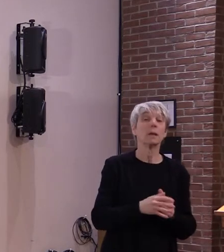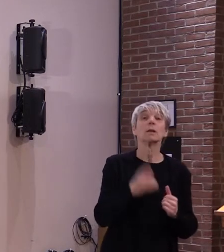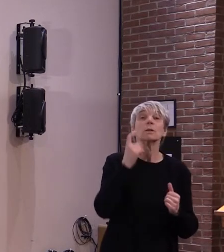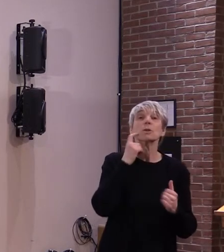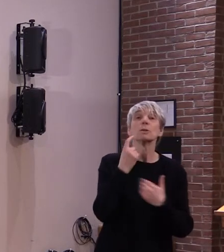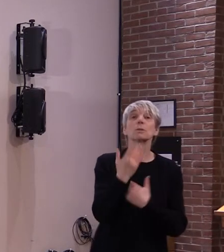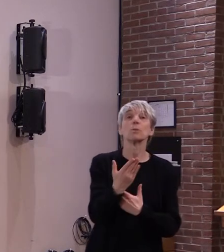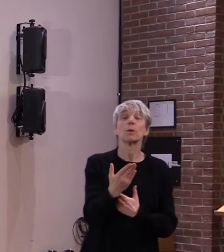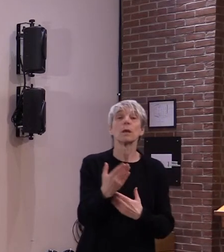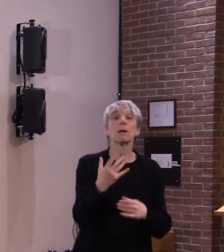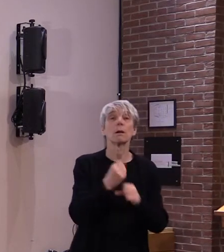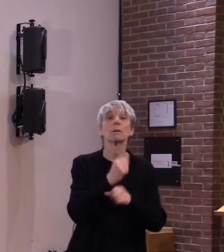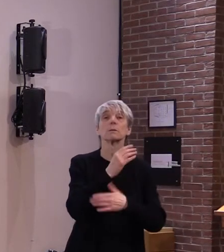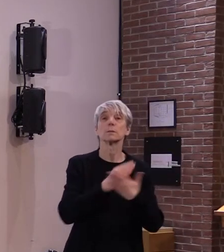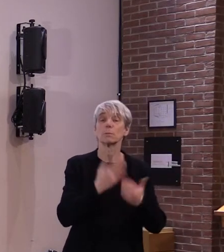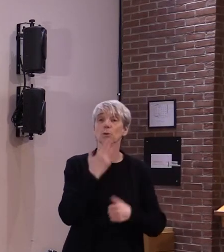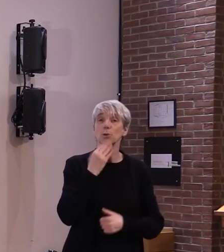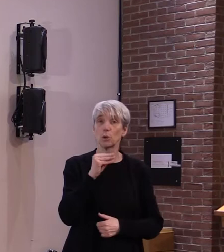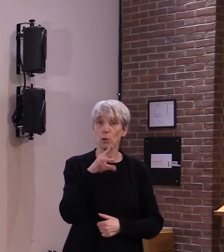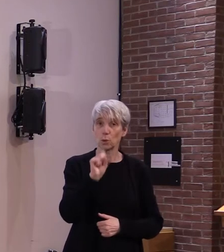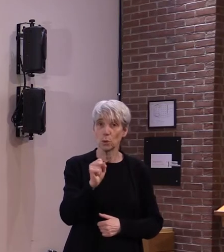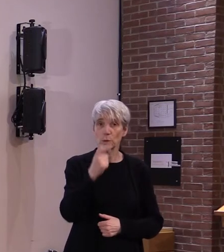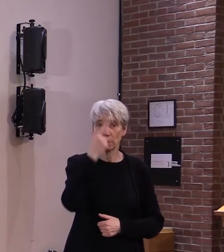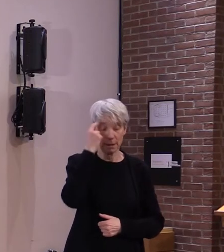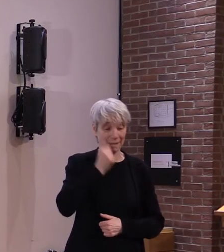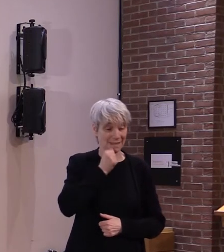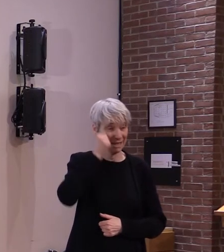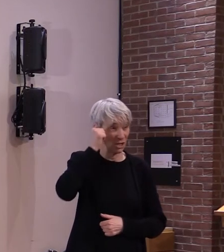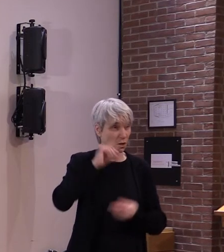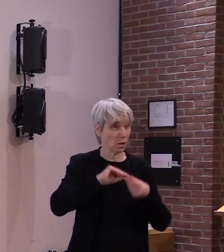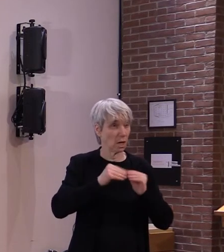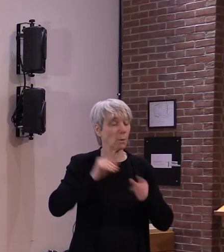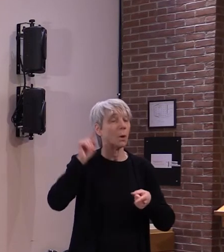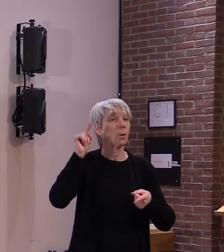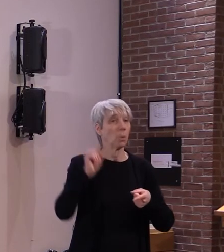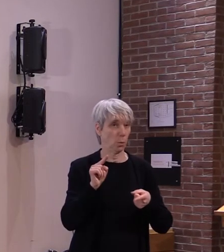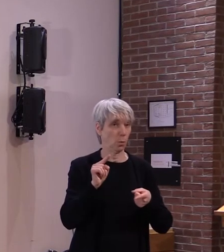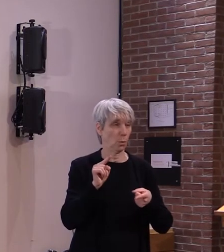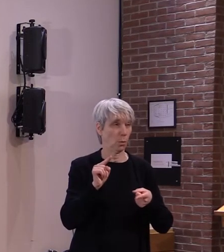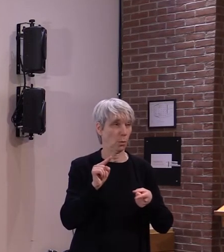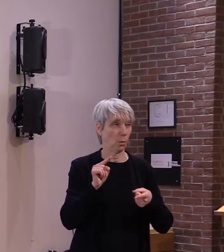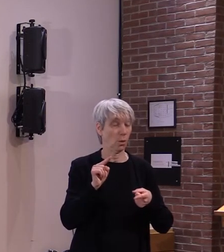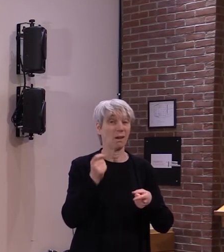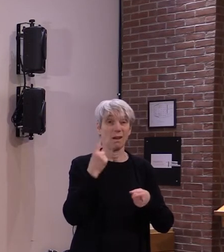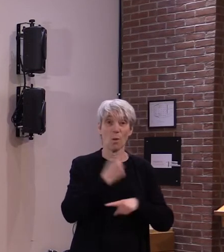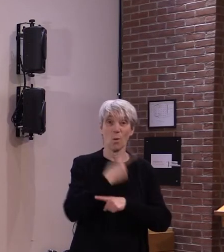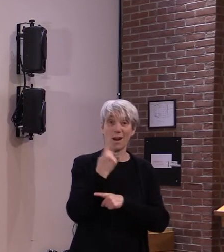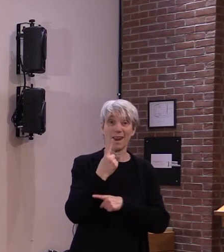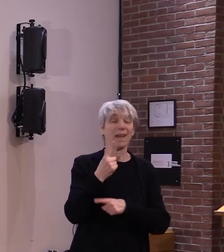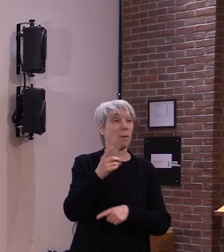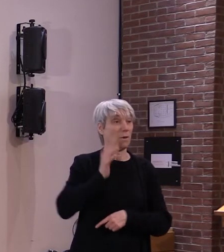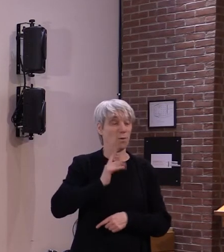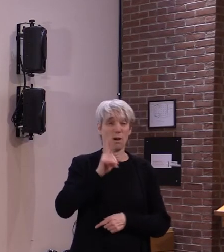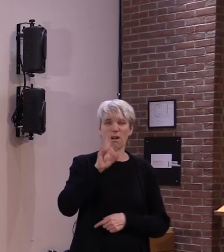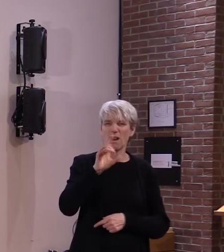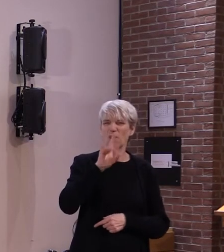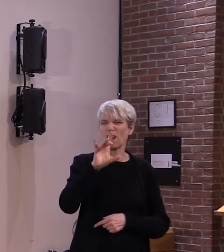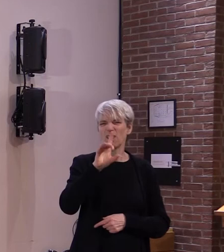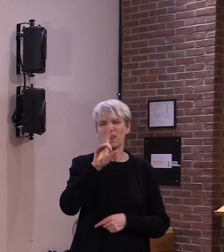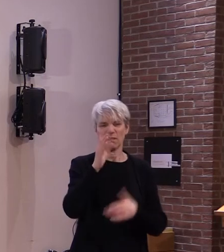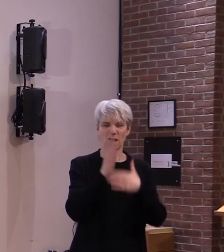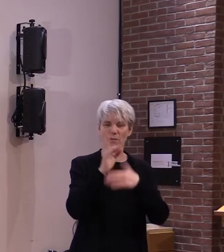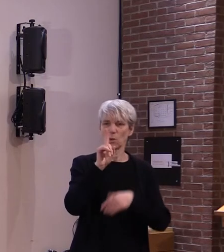with a number of cases positive cases from yesterday about one day doesn't make a trend so we want to see if that's that